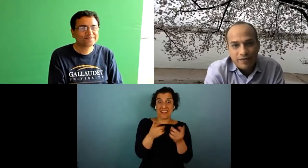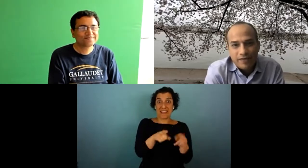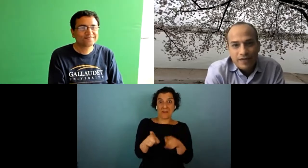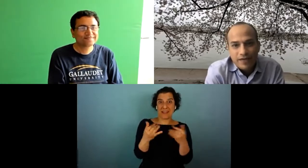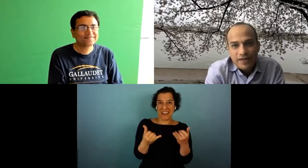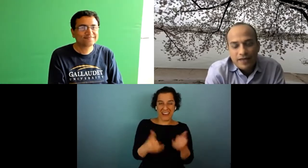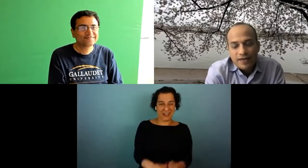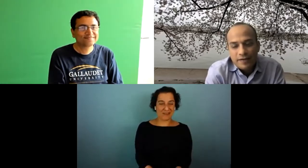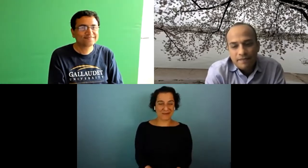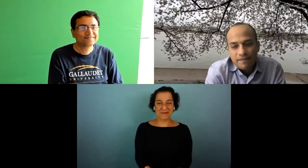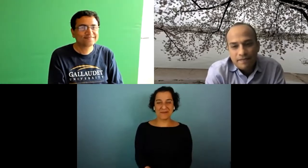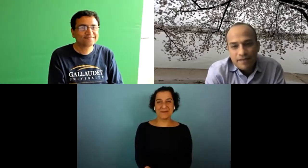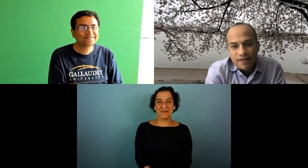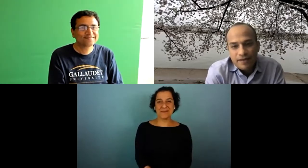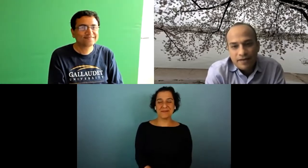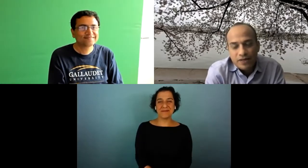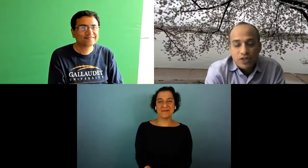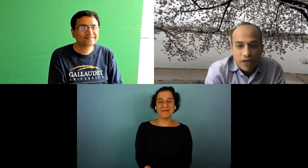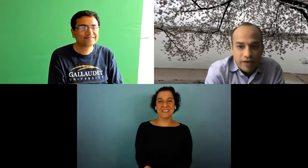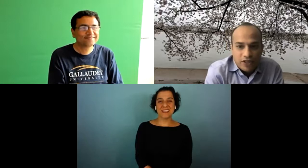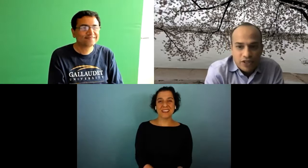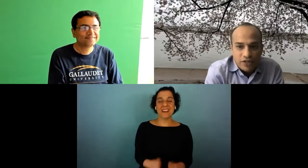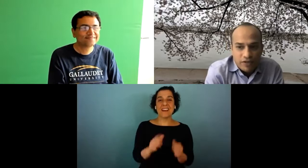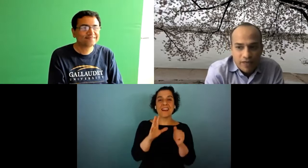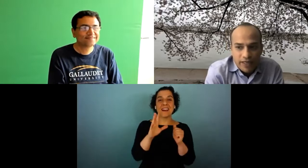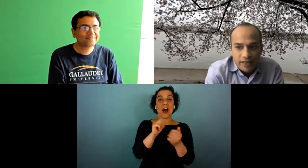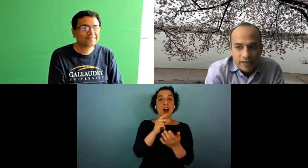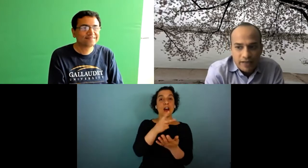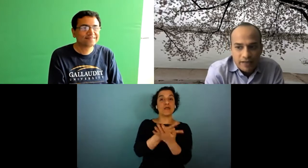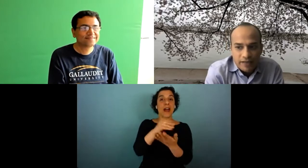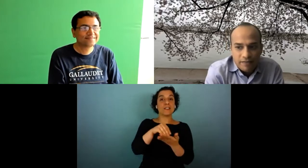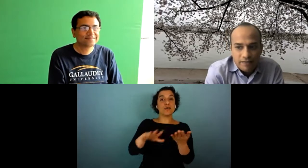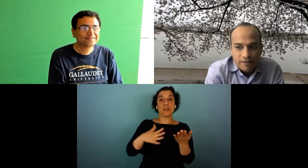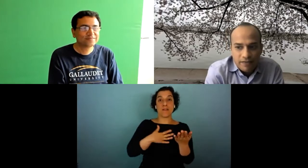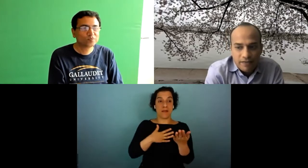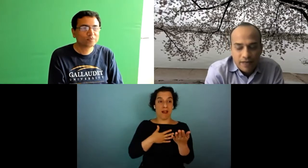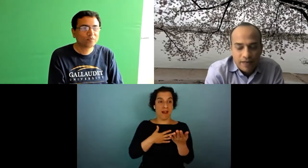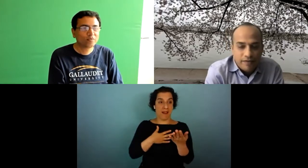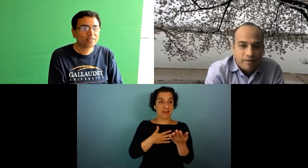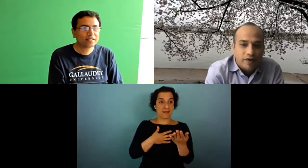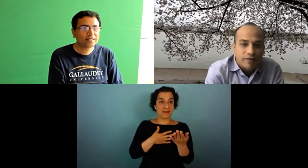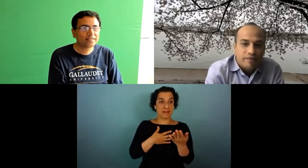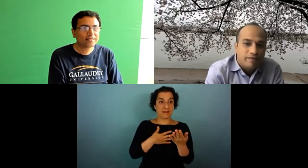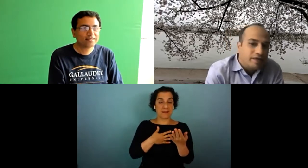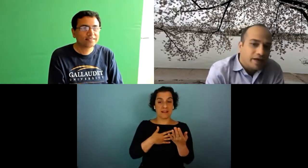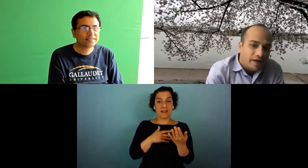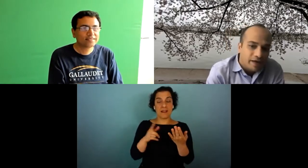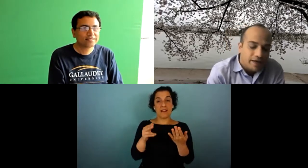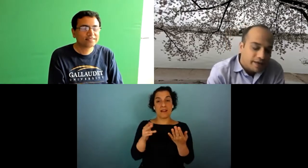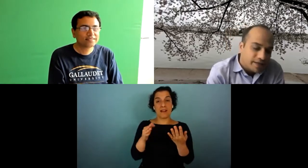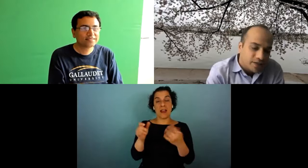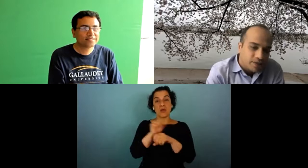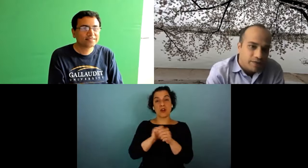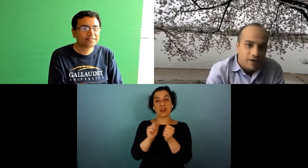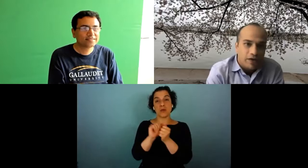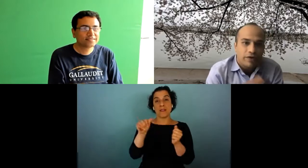now um so a graduate student of mine um and worked with yana and